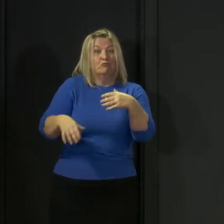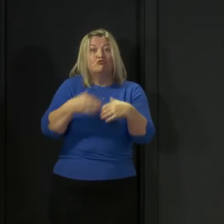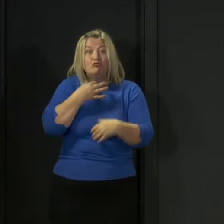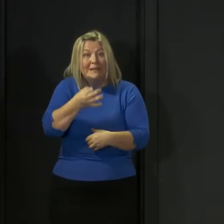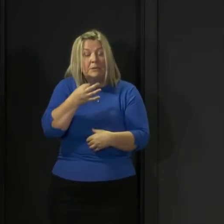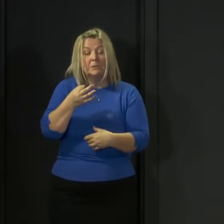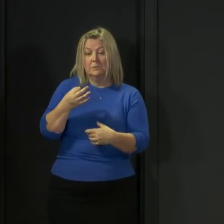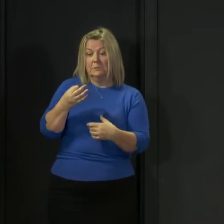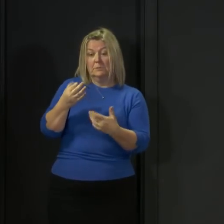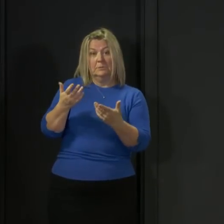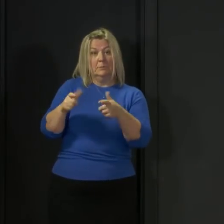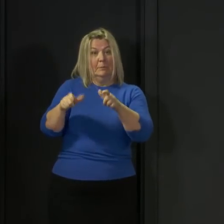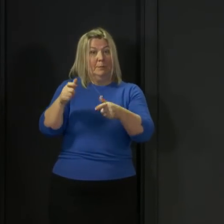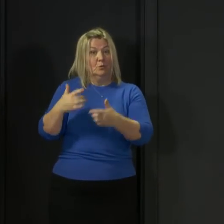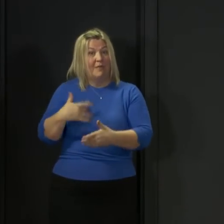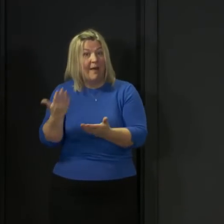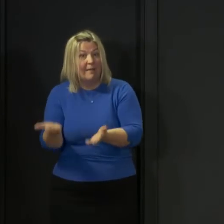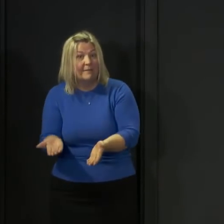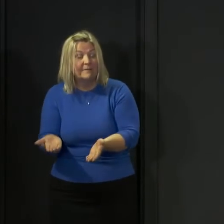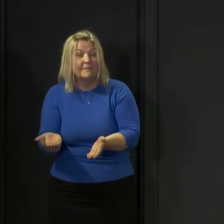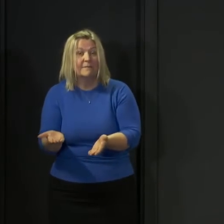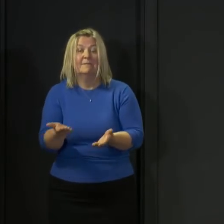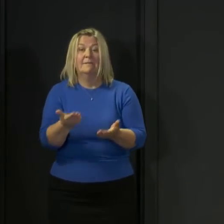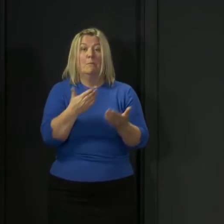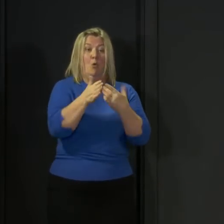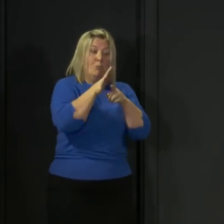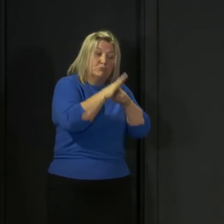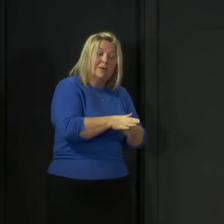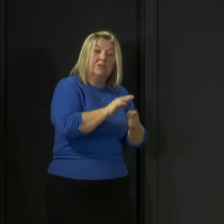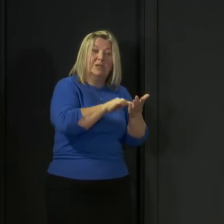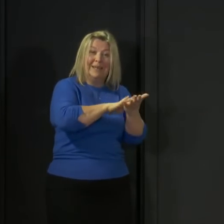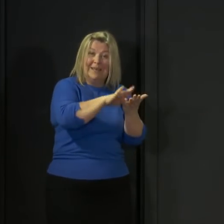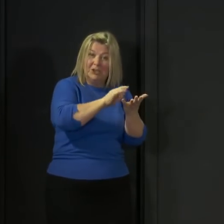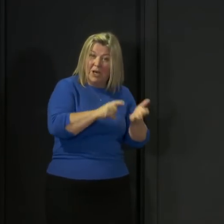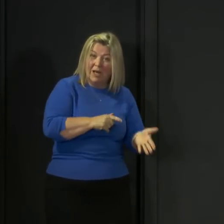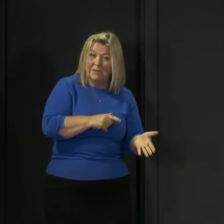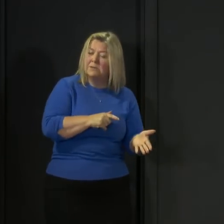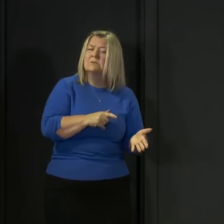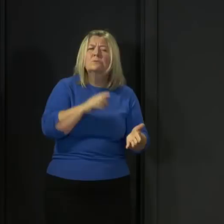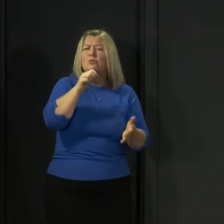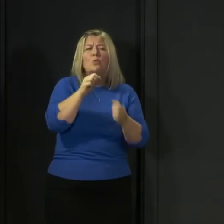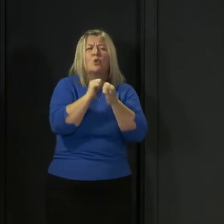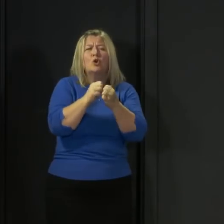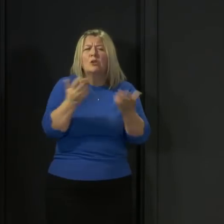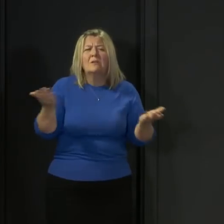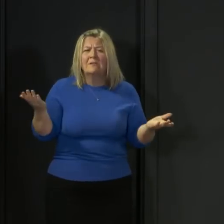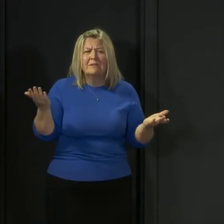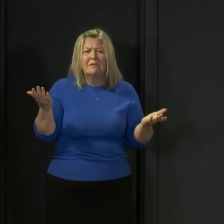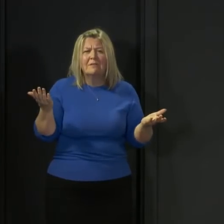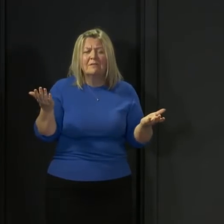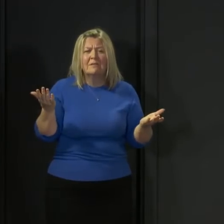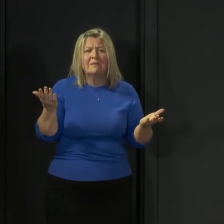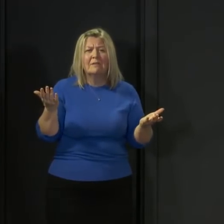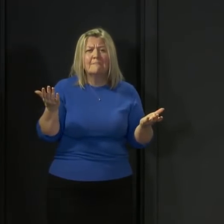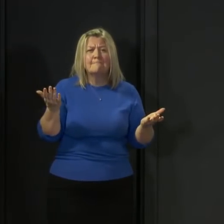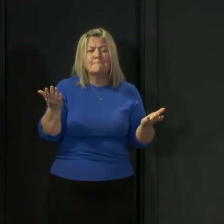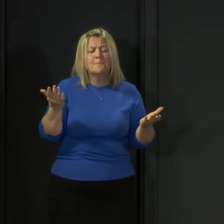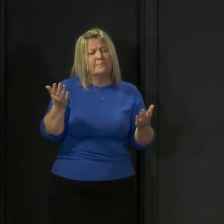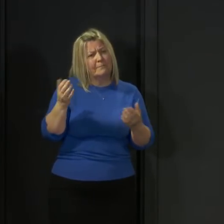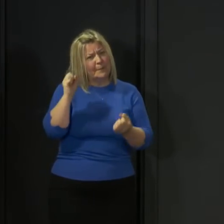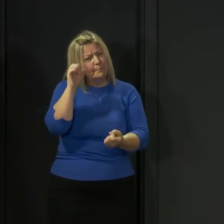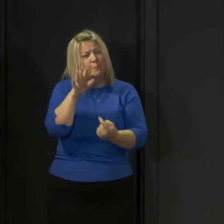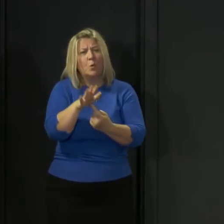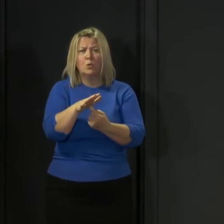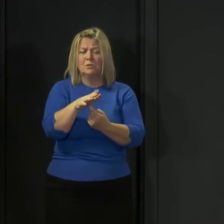at which we get out of the situation we're in just now so it's not worth it in my view to do these things but even more importantly